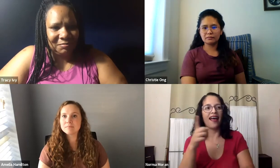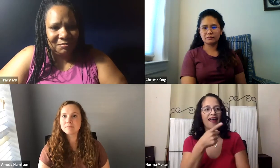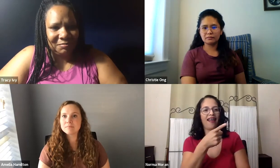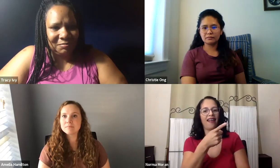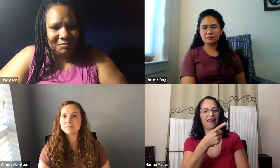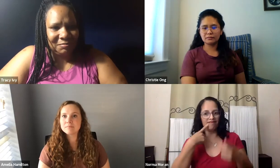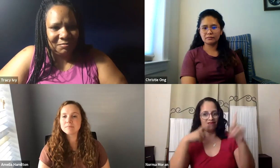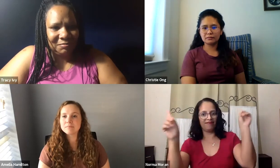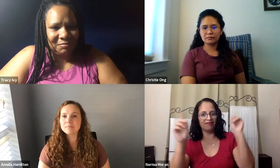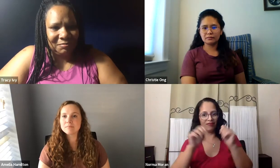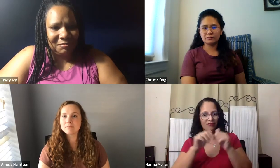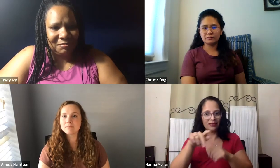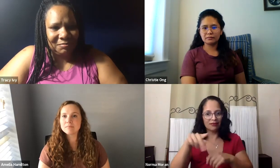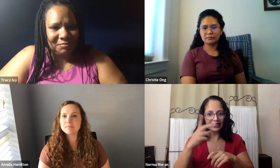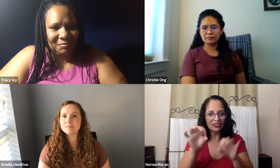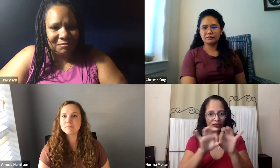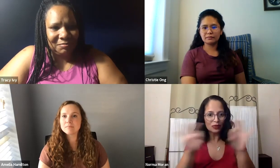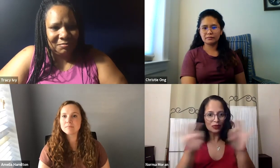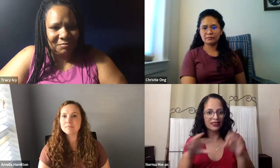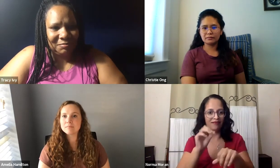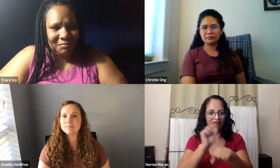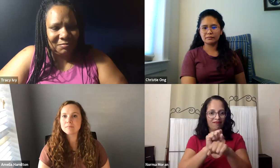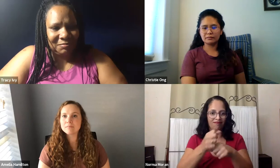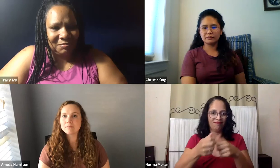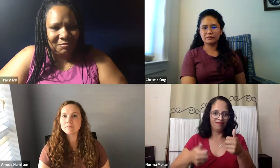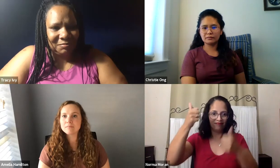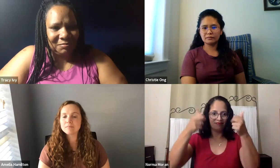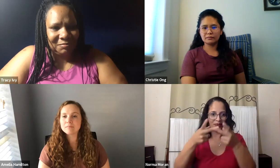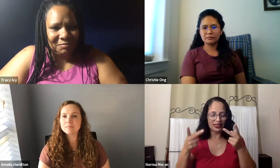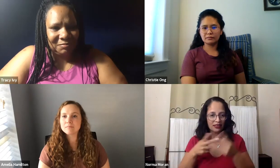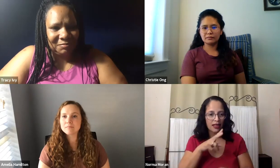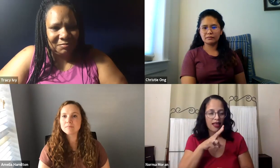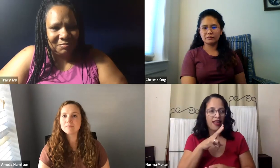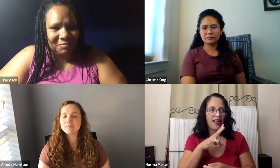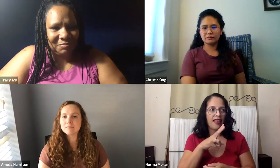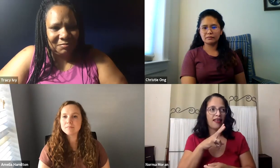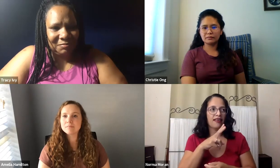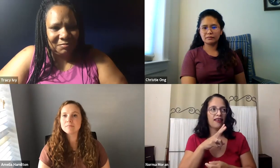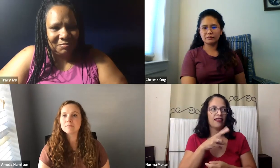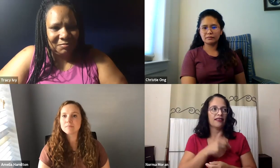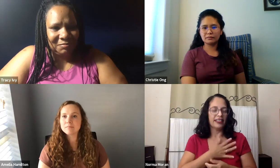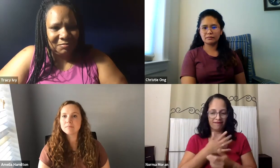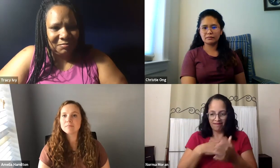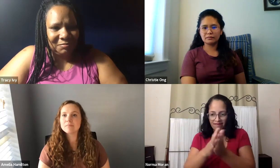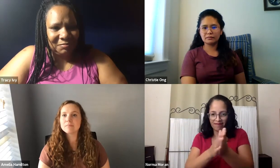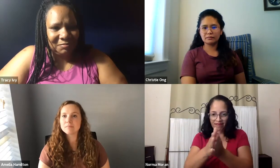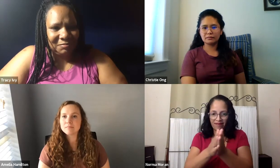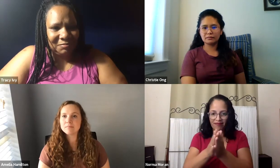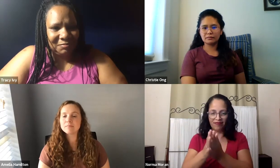family. And he was able to succeed. He achieved his PhD. And he achieved the position that he